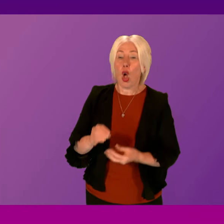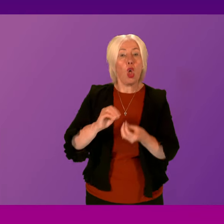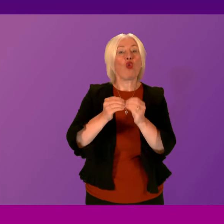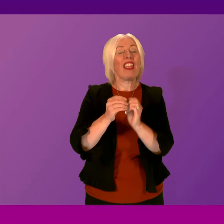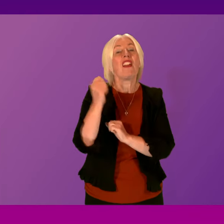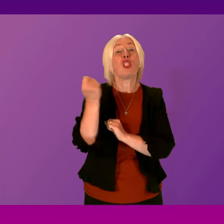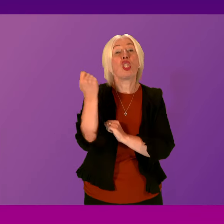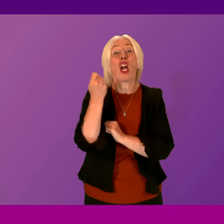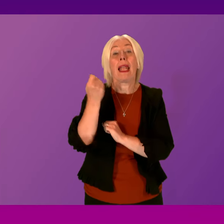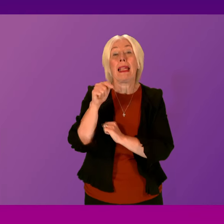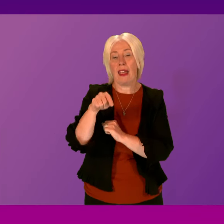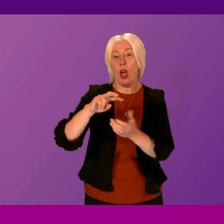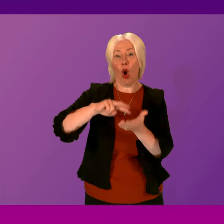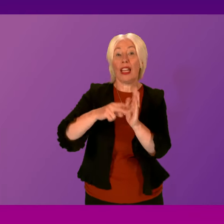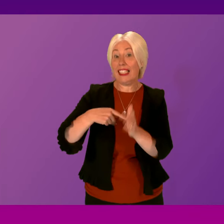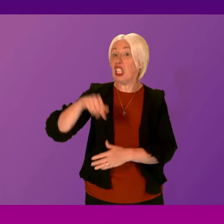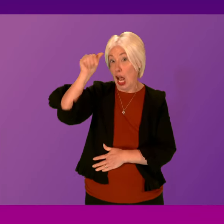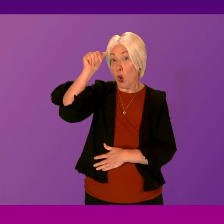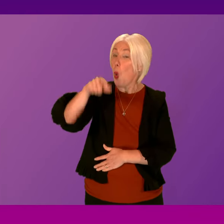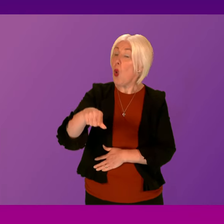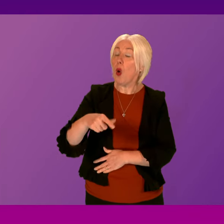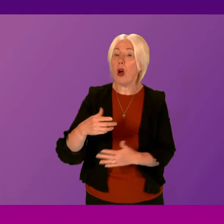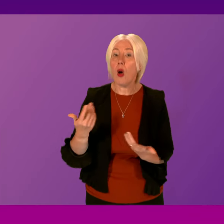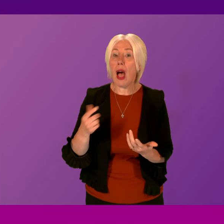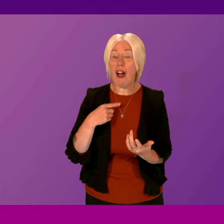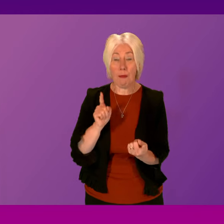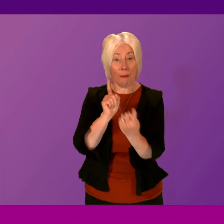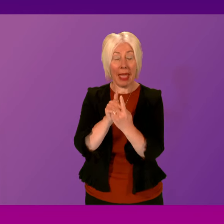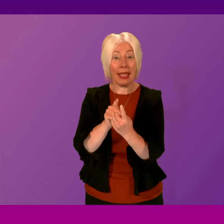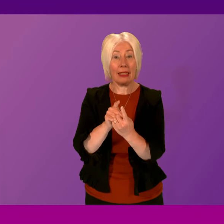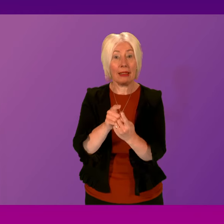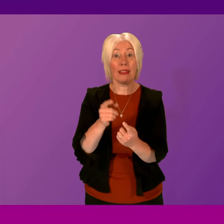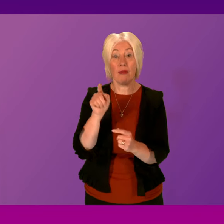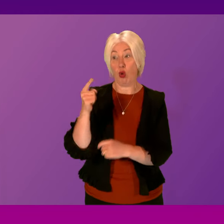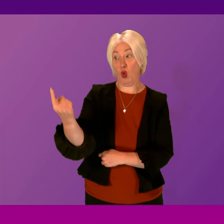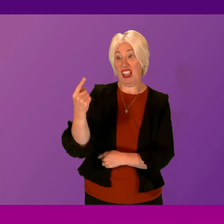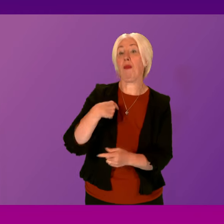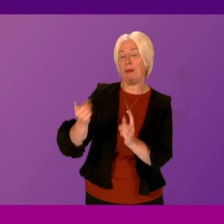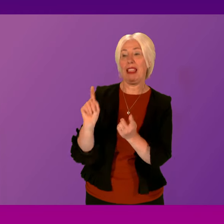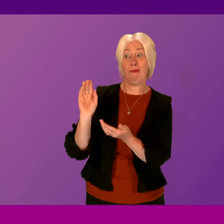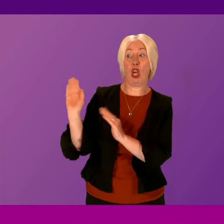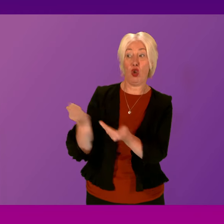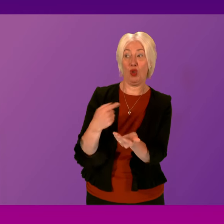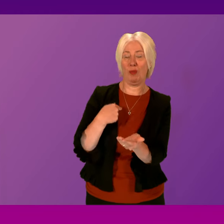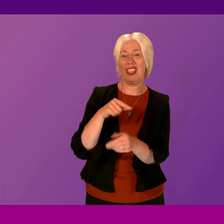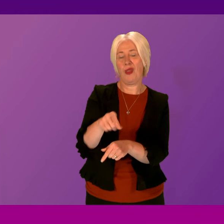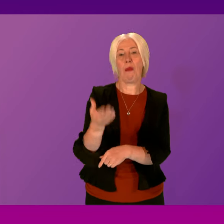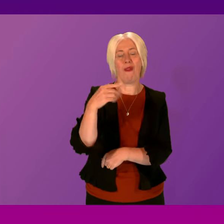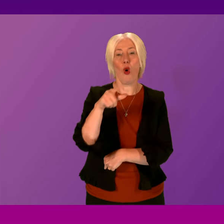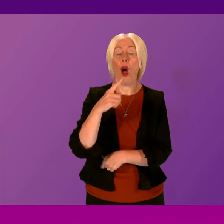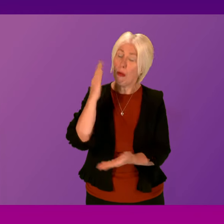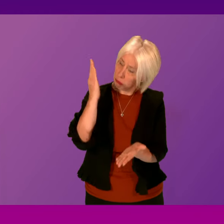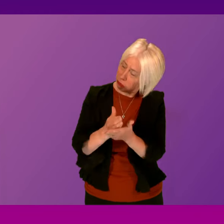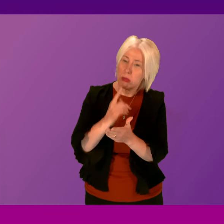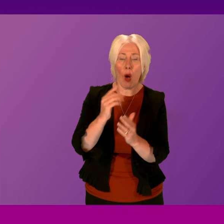first and foremost, an organisation, of course, I know and have been introduced to by Evelyn Tweed. I would encourage them to